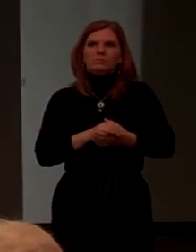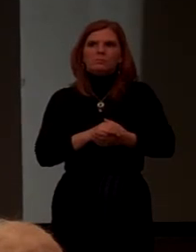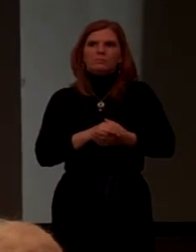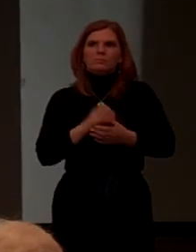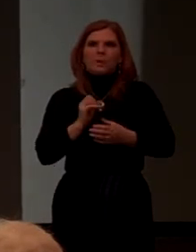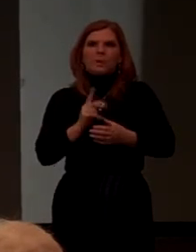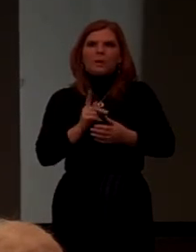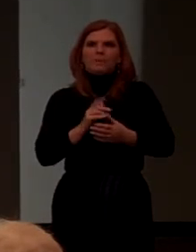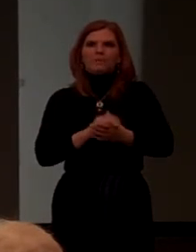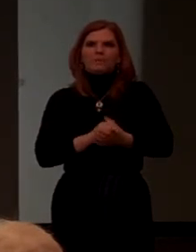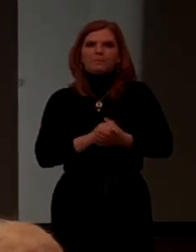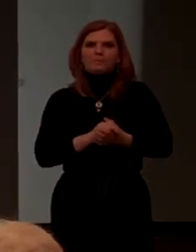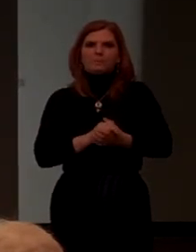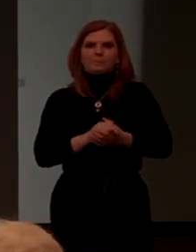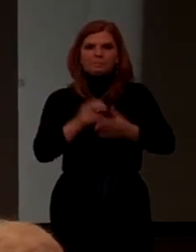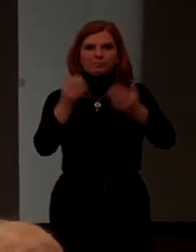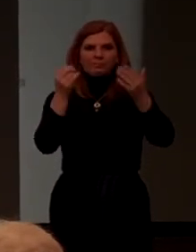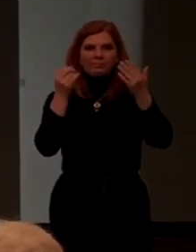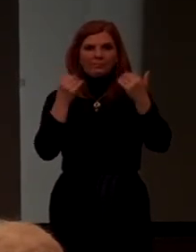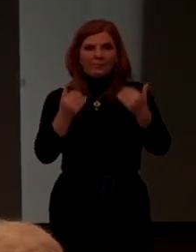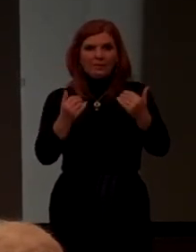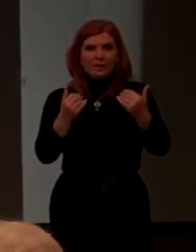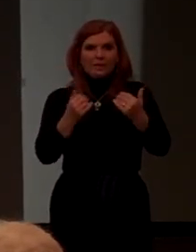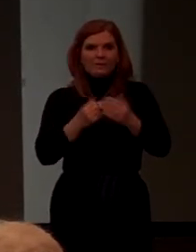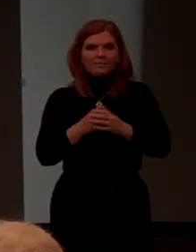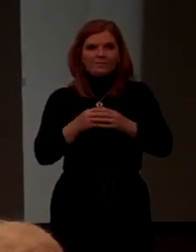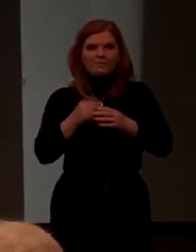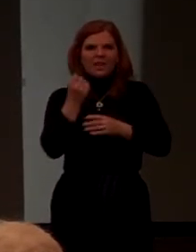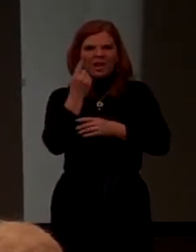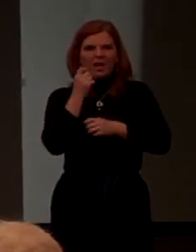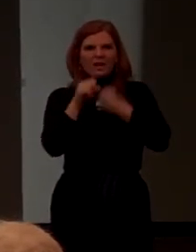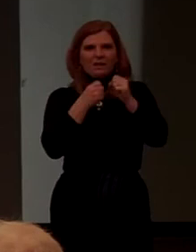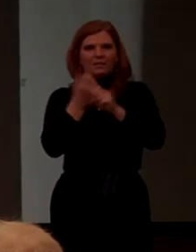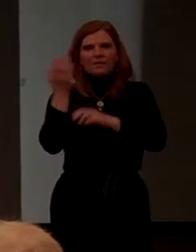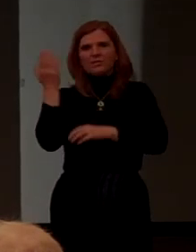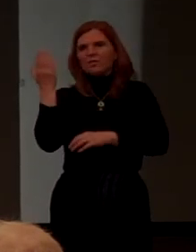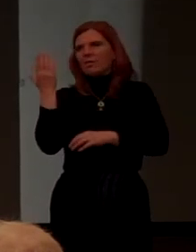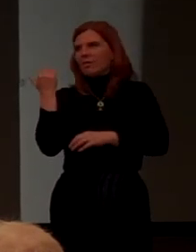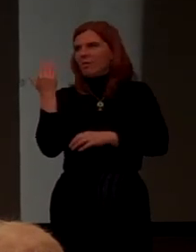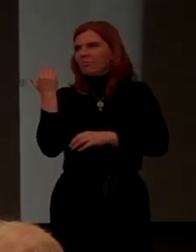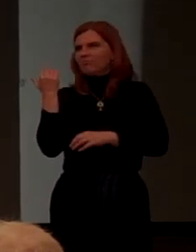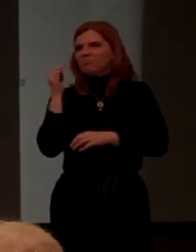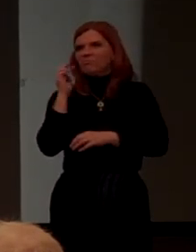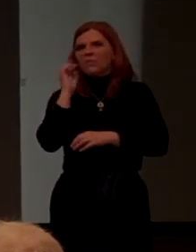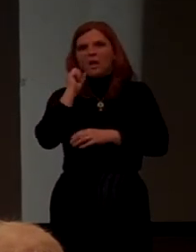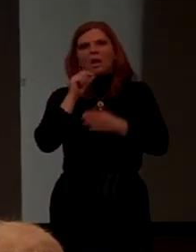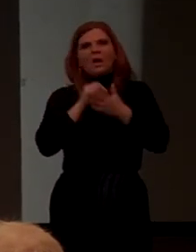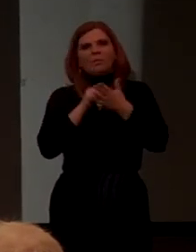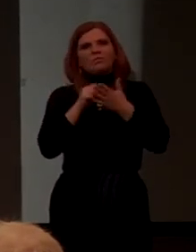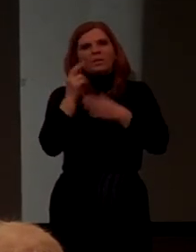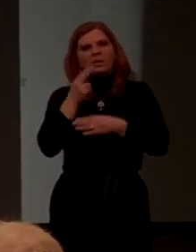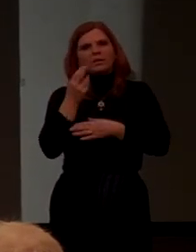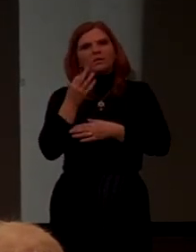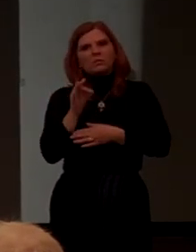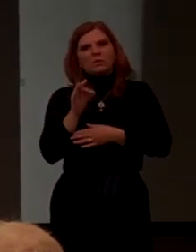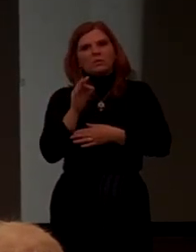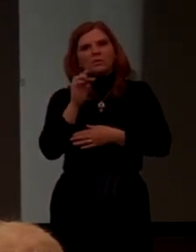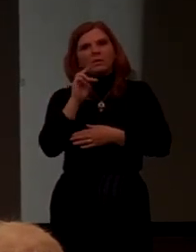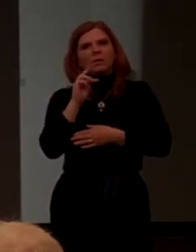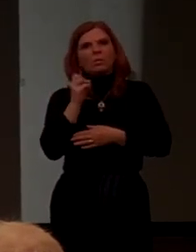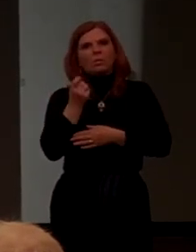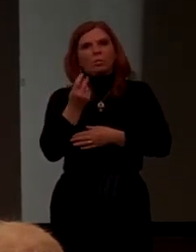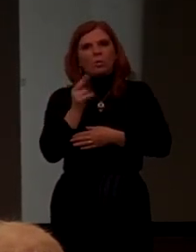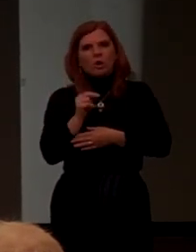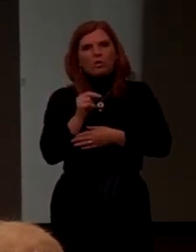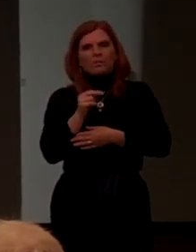Okay. Now, 11 years ago or so, I was writing the history of Weirdon.